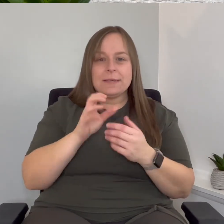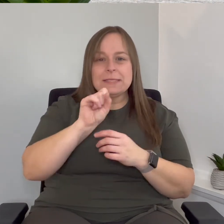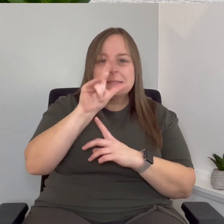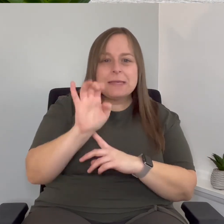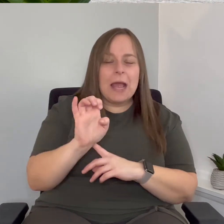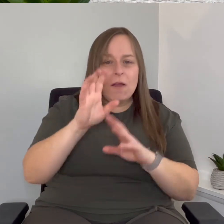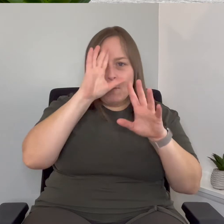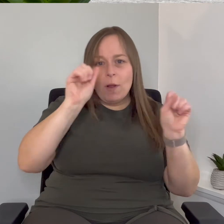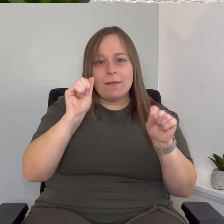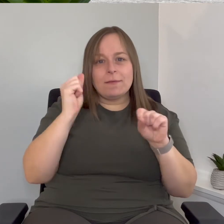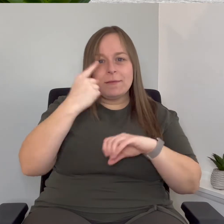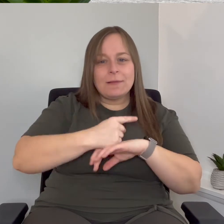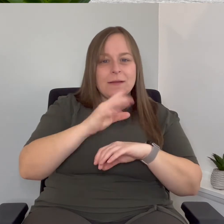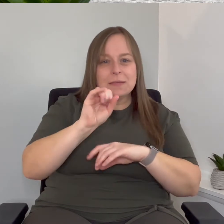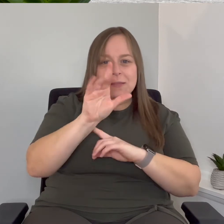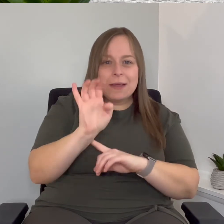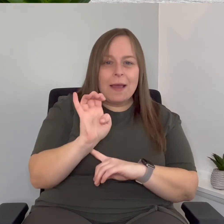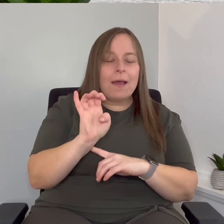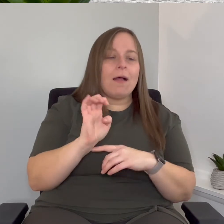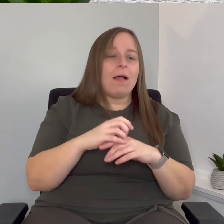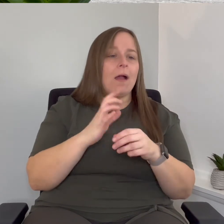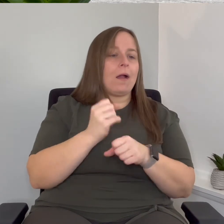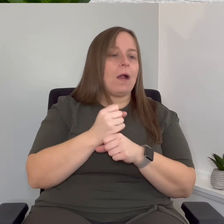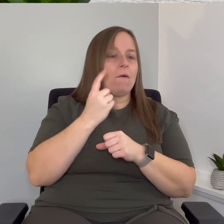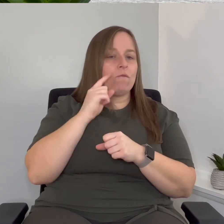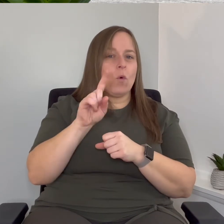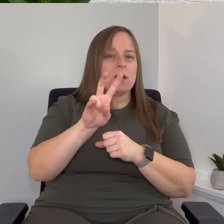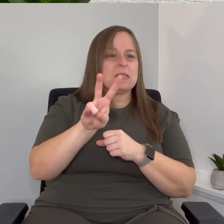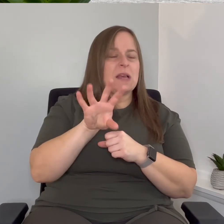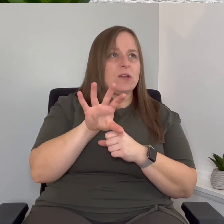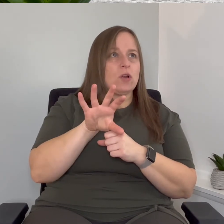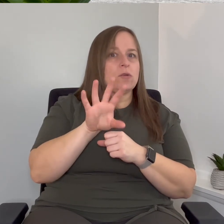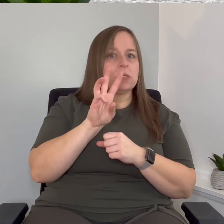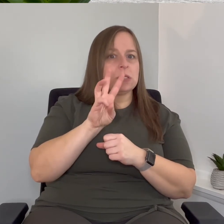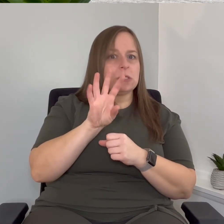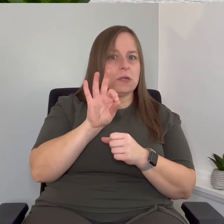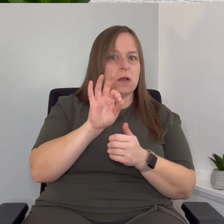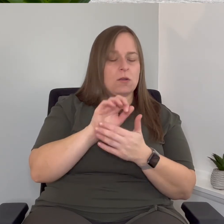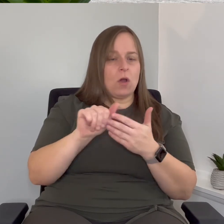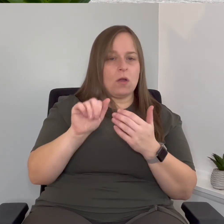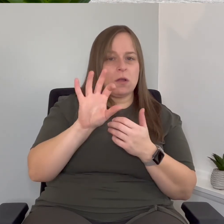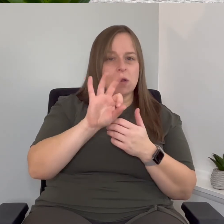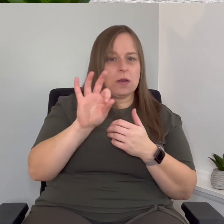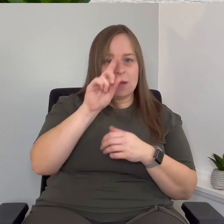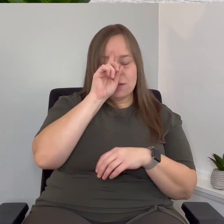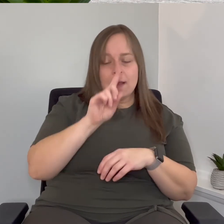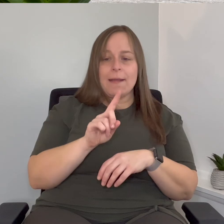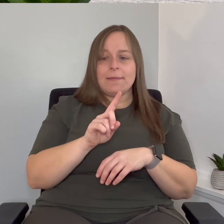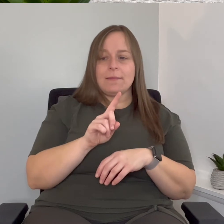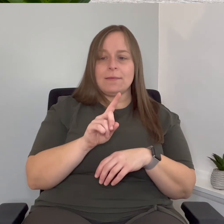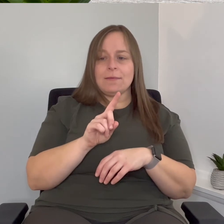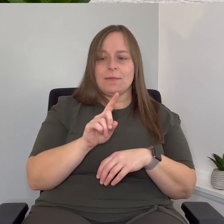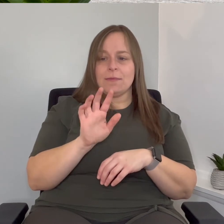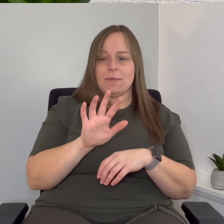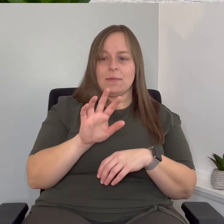president's day I got it for 769.99 there was 61